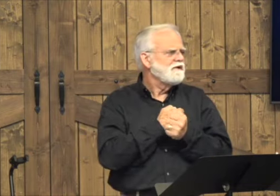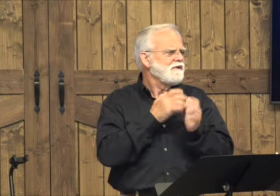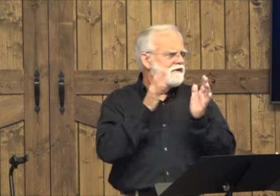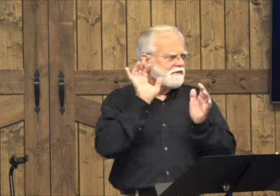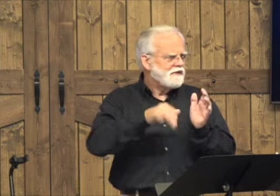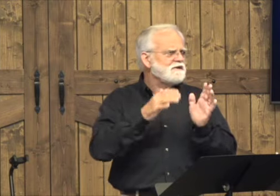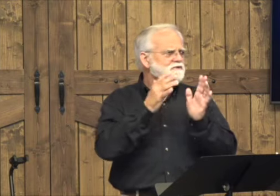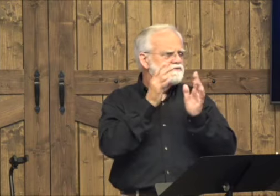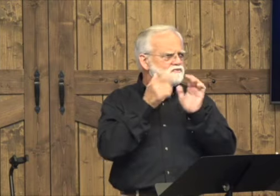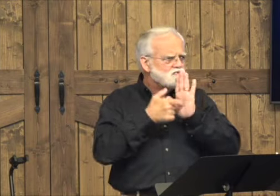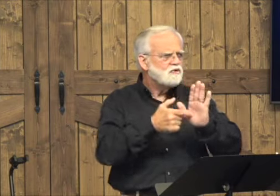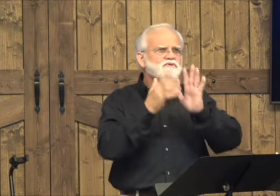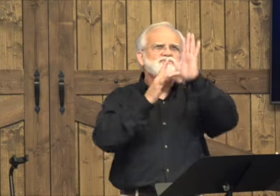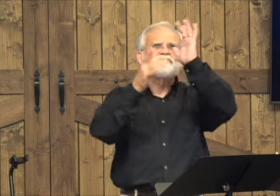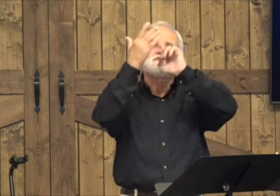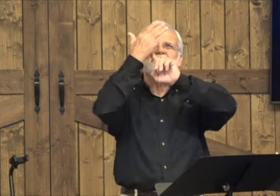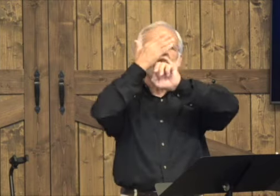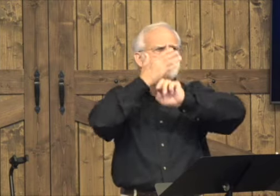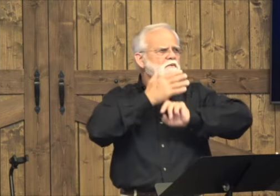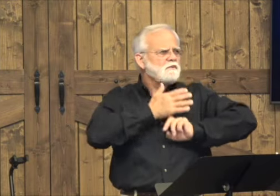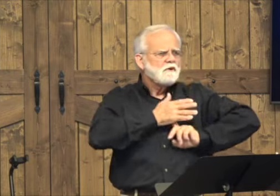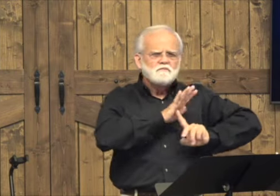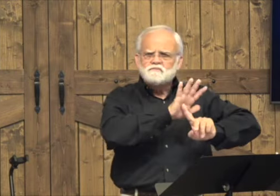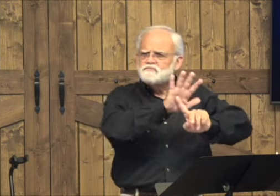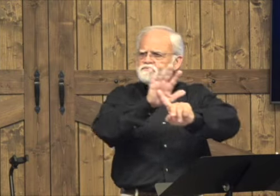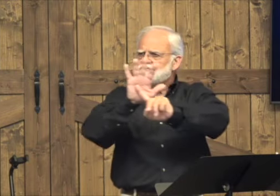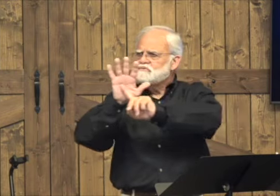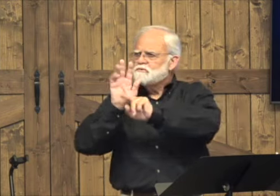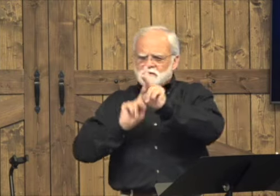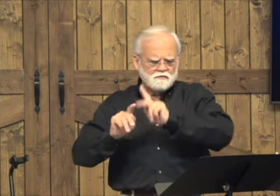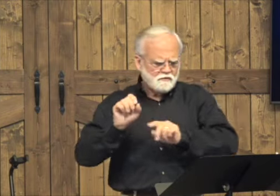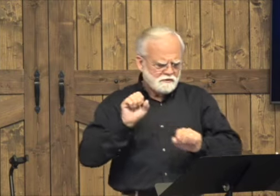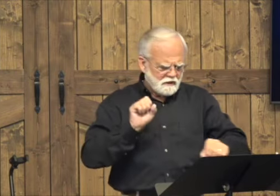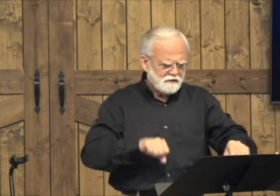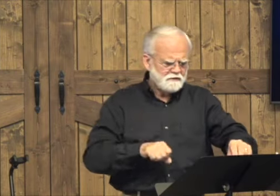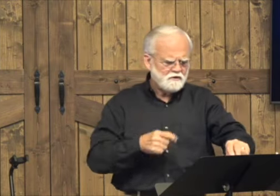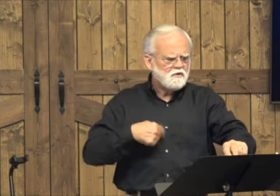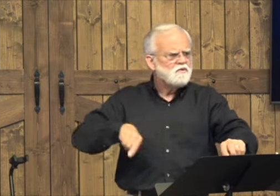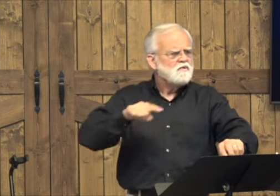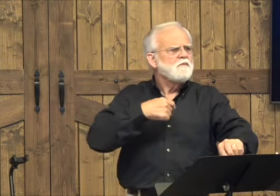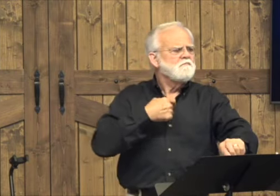That's how we can show the love of Christ. That's how we can reflect his life.